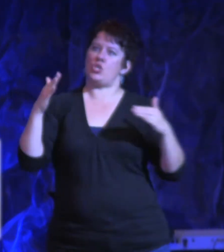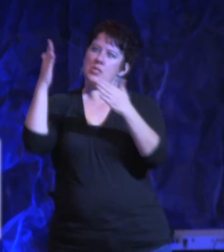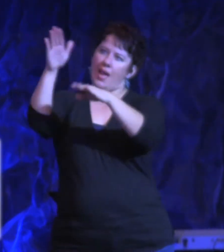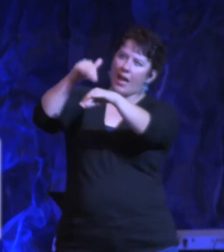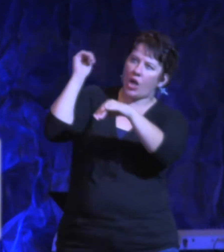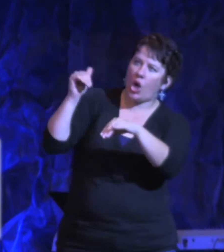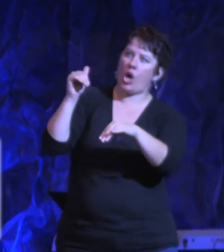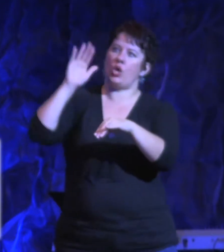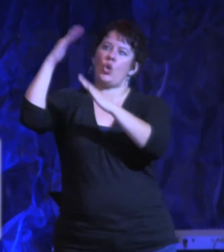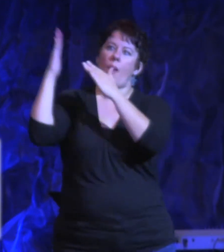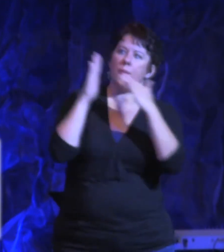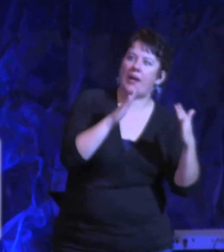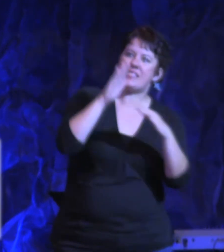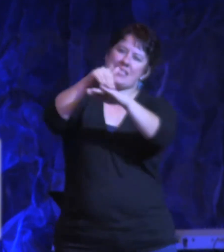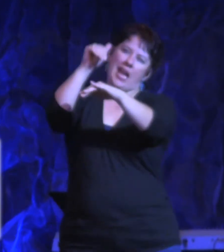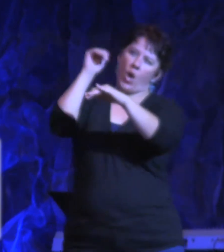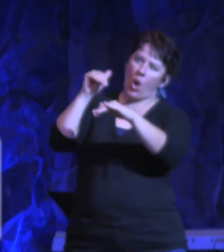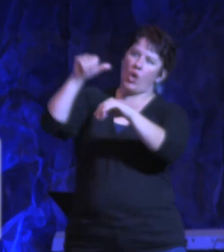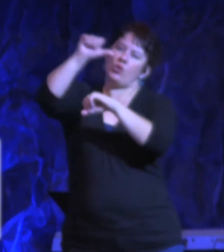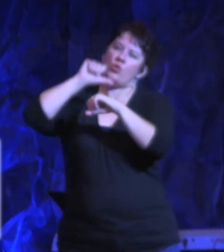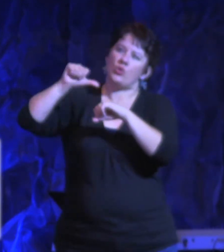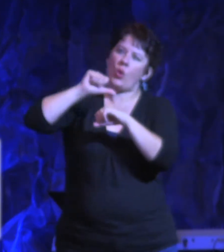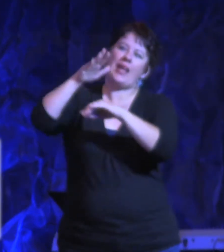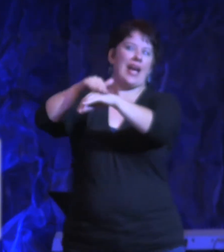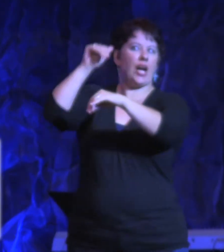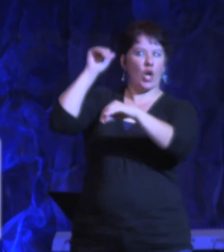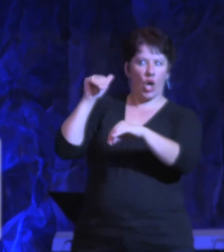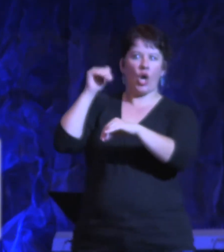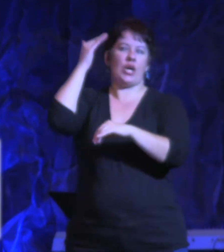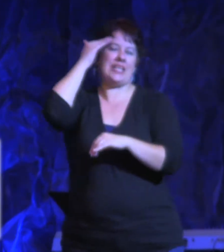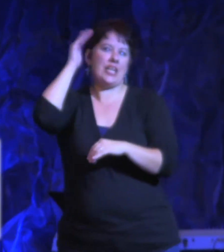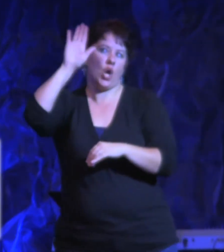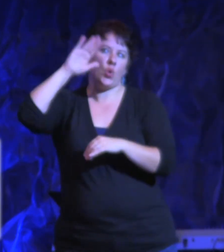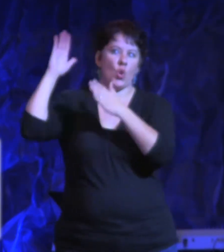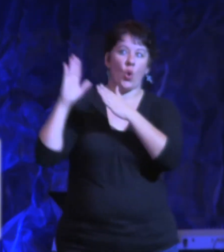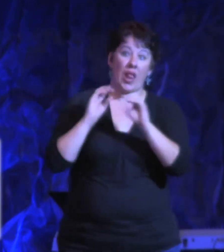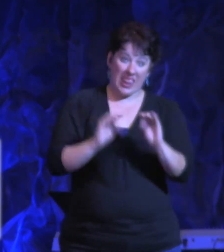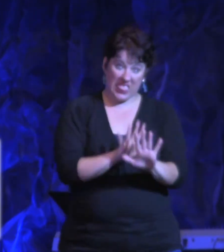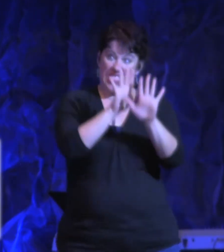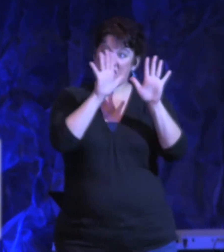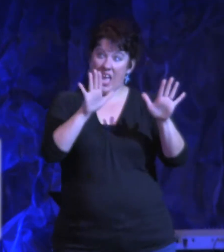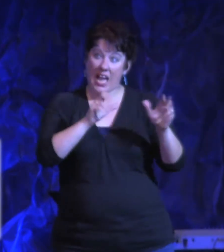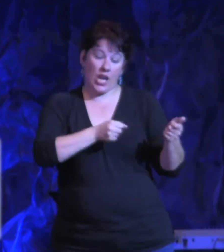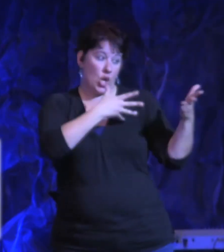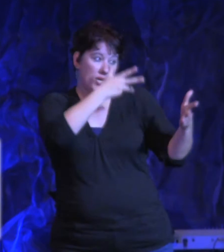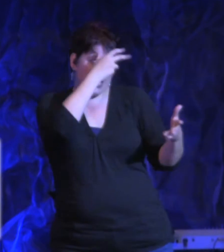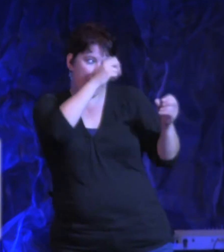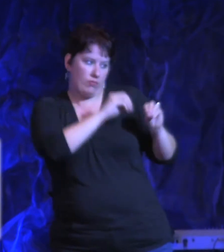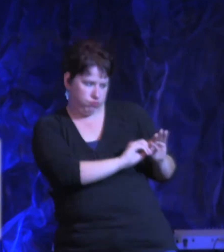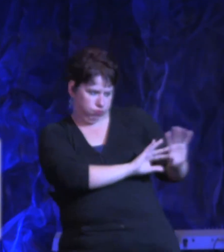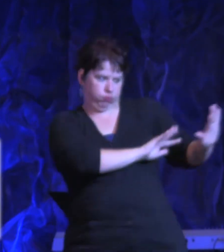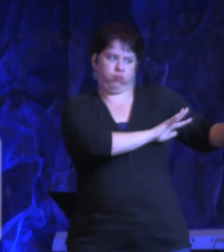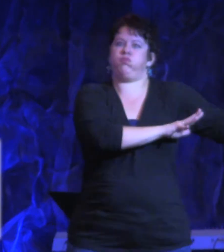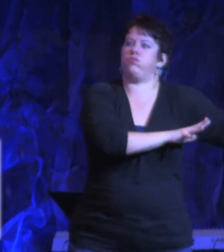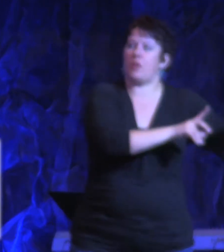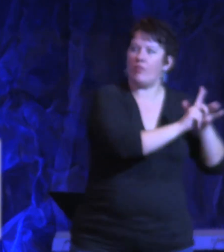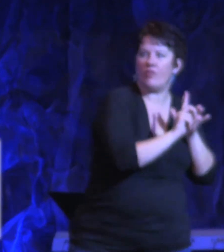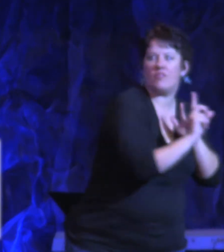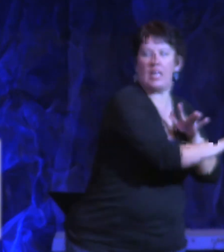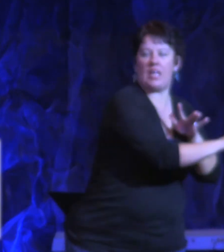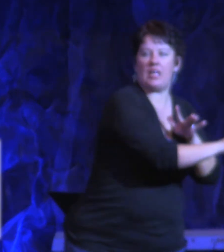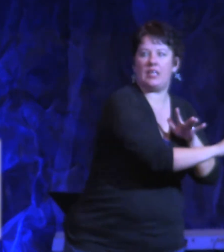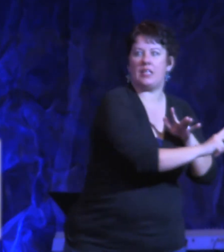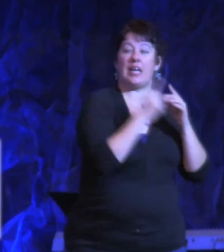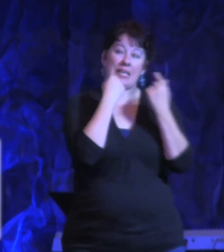presence. I release your anointing and I know your light, Lord, drives out all darkness and I declare where your presence and anointing is,